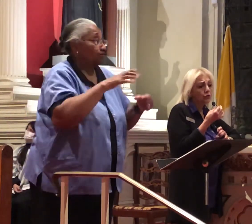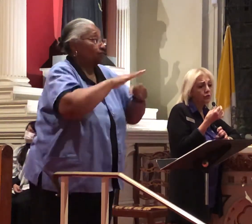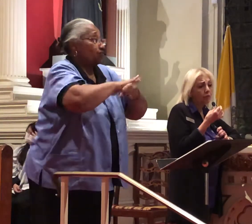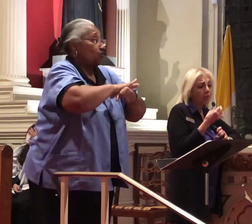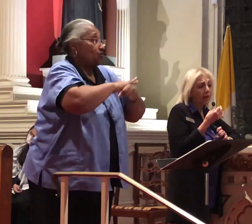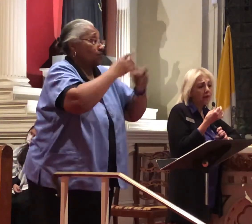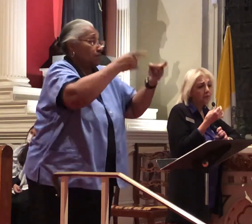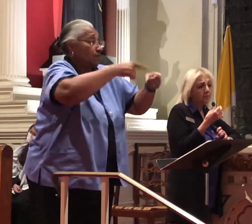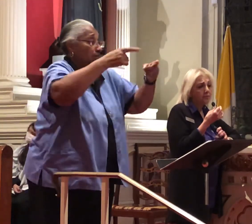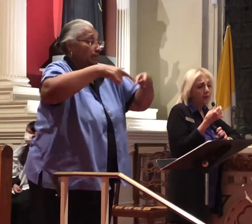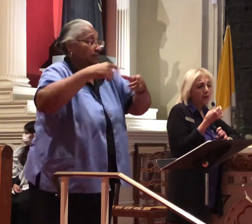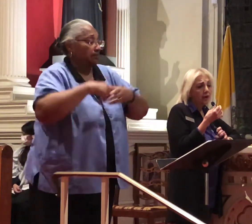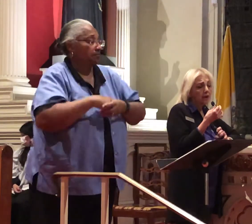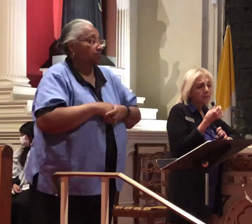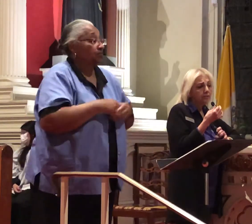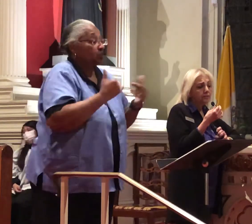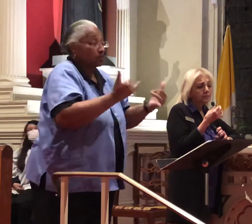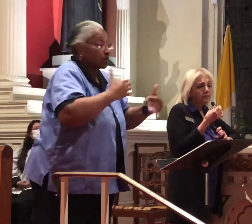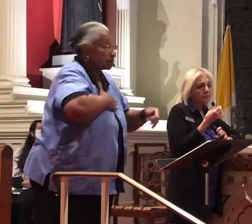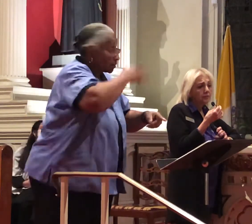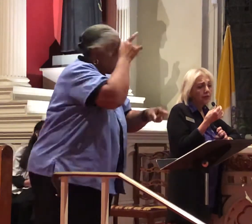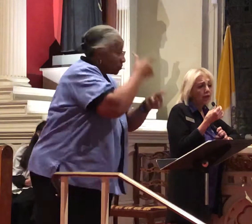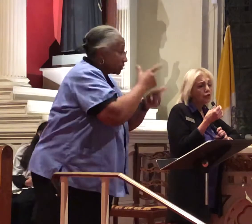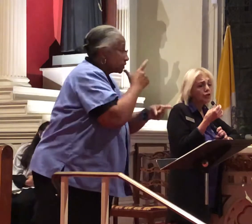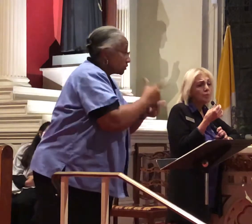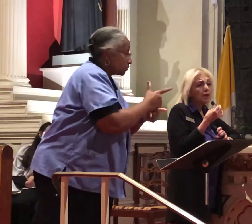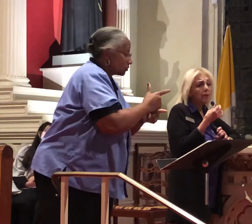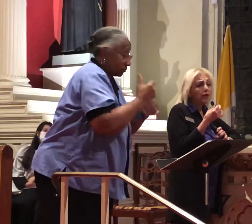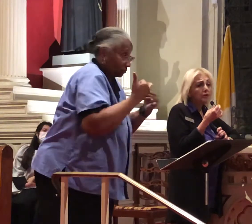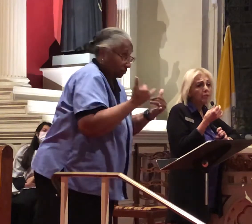so my brothers and sisters as we pray today